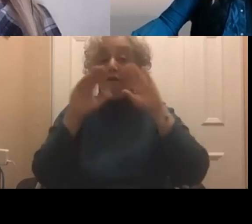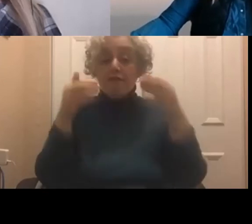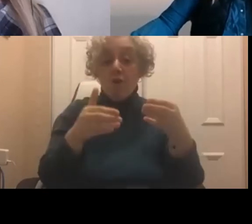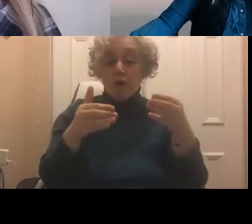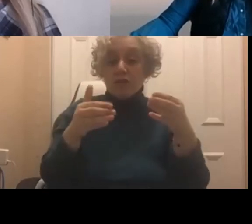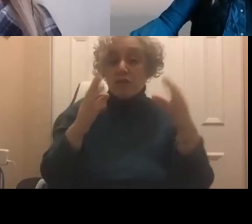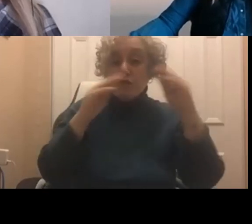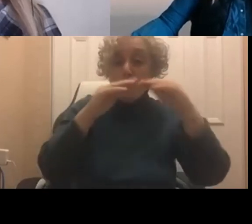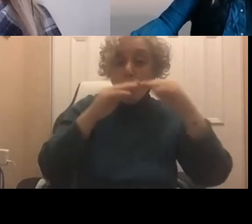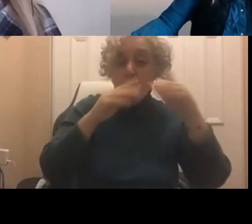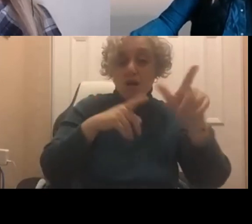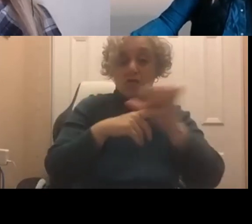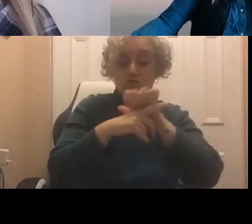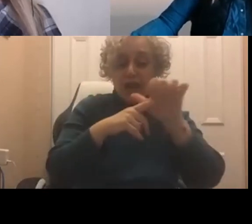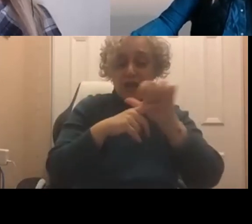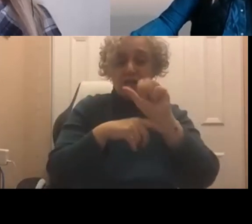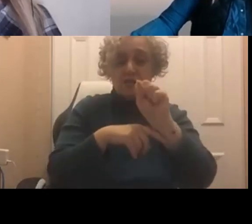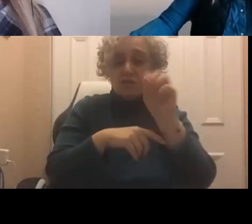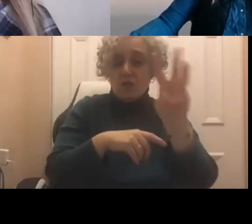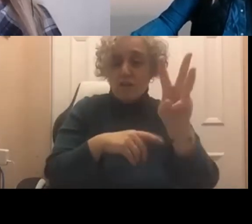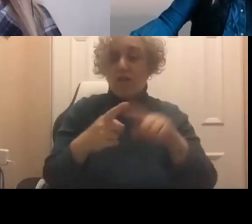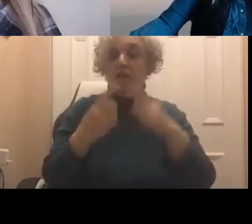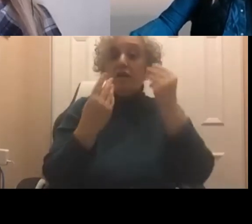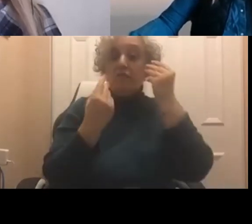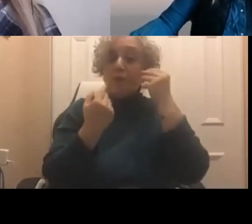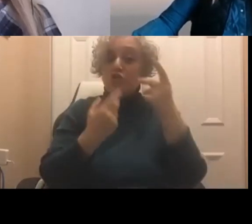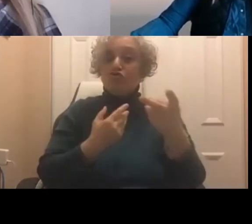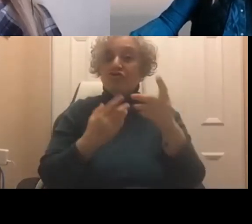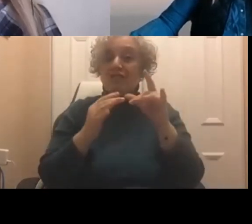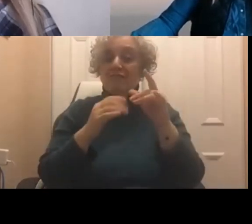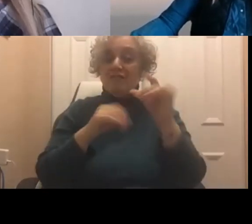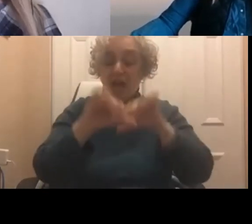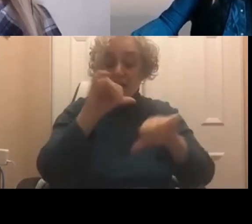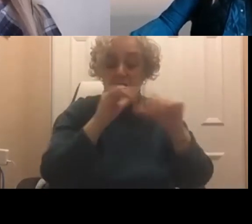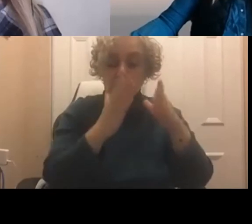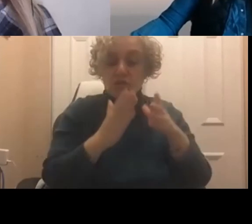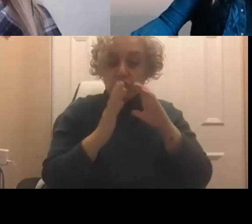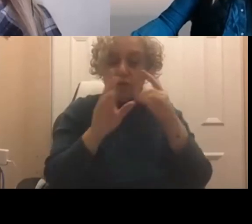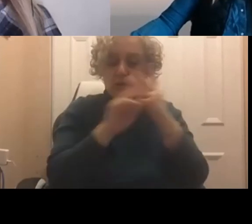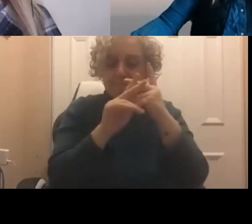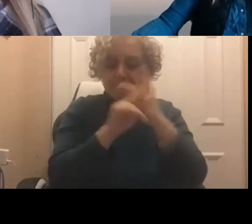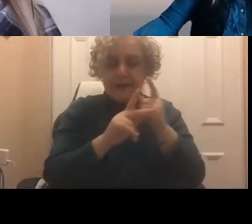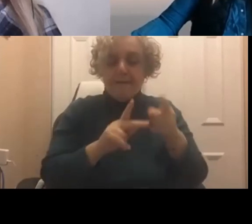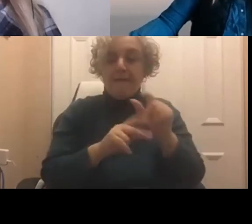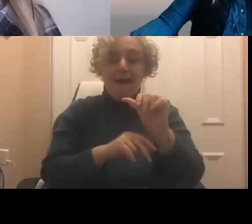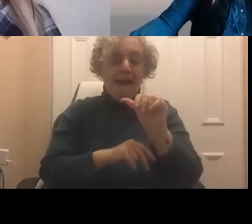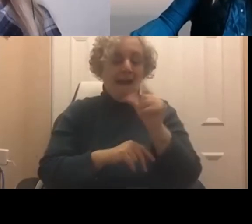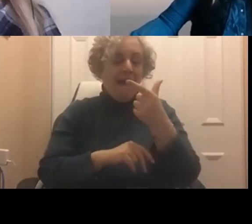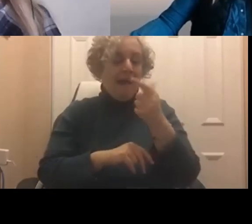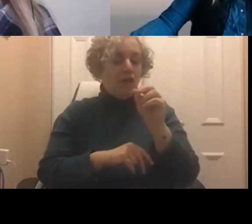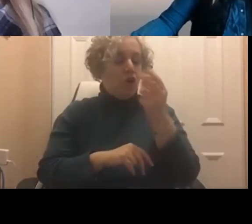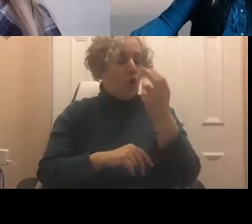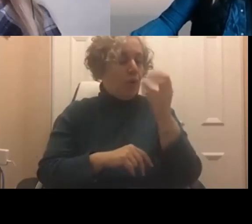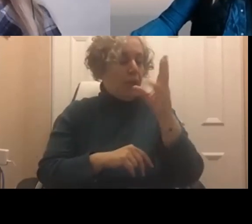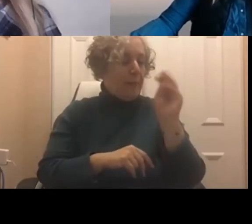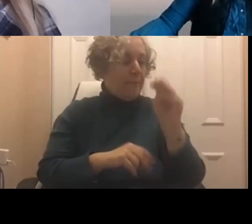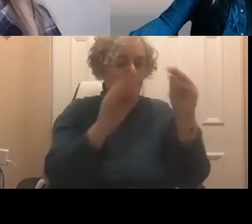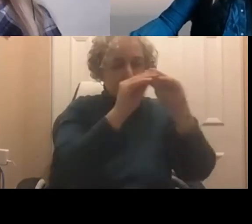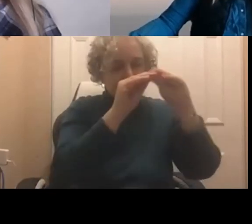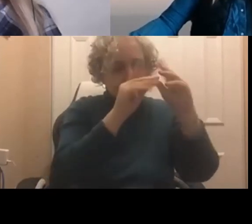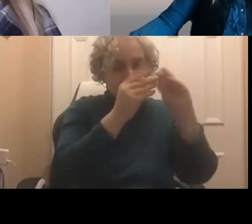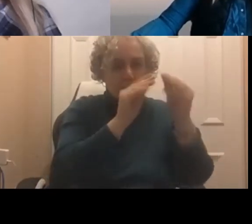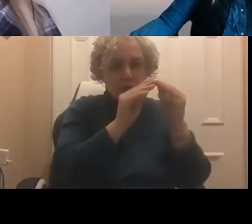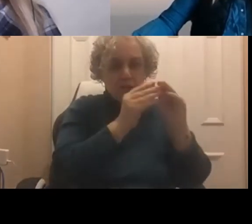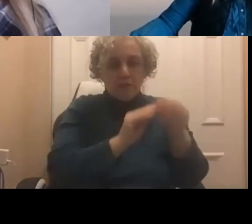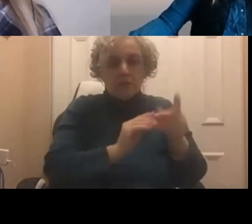software or data scientists that are working on the technical side on algorithms that folks are using as the AI technology?